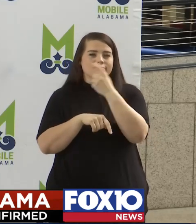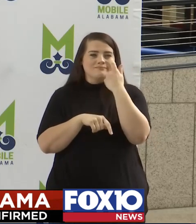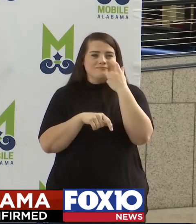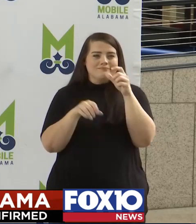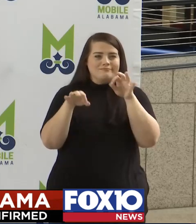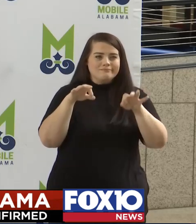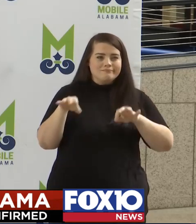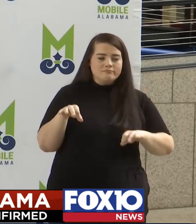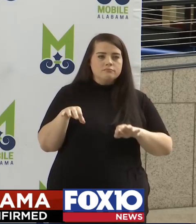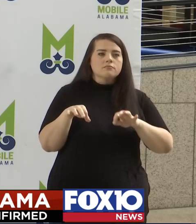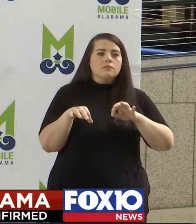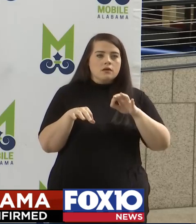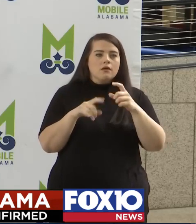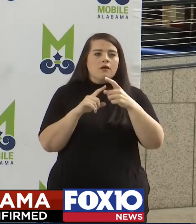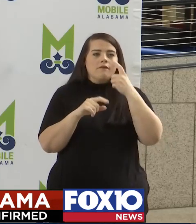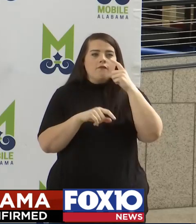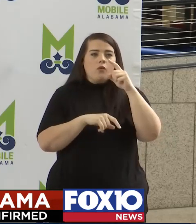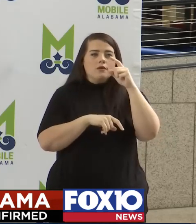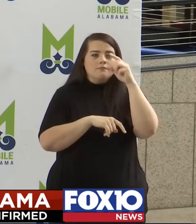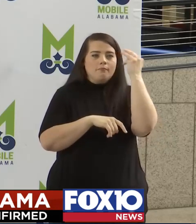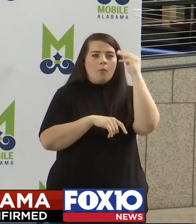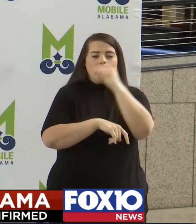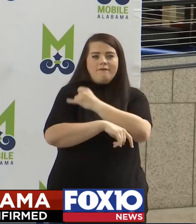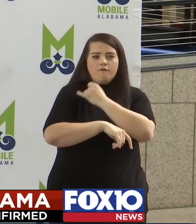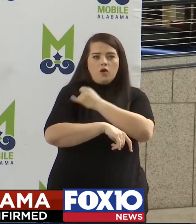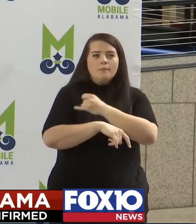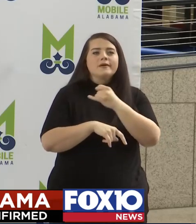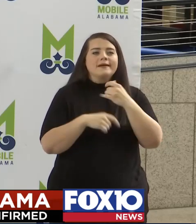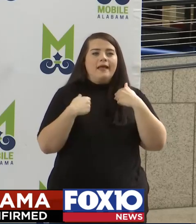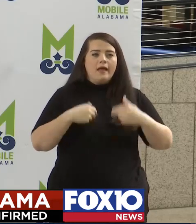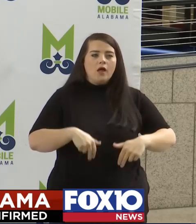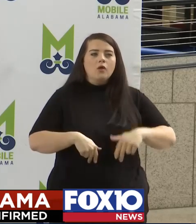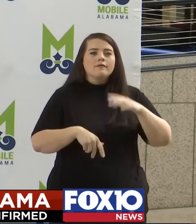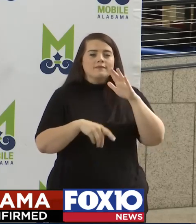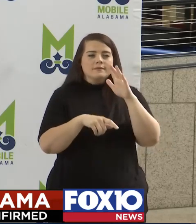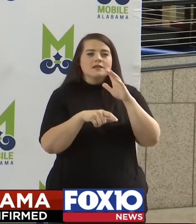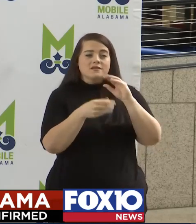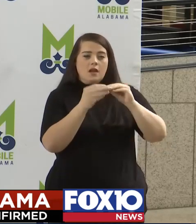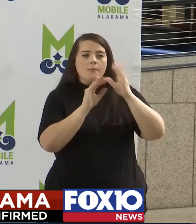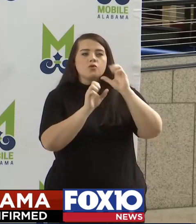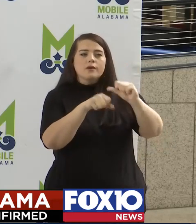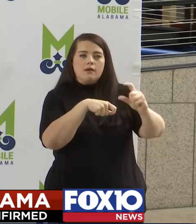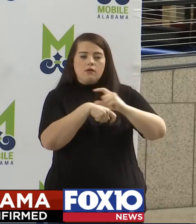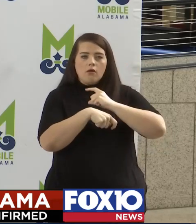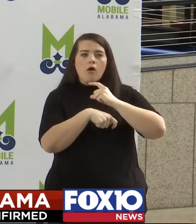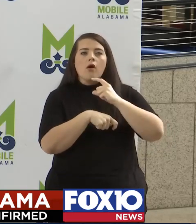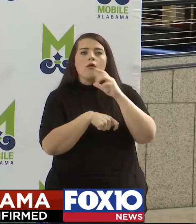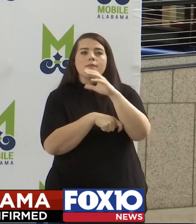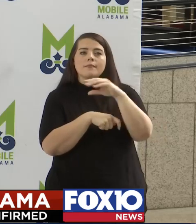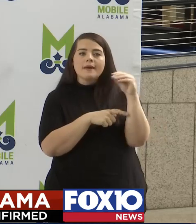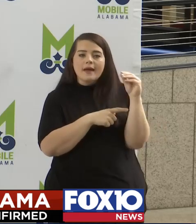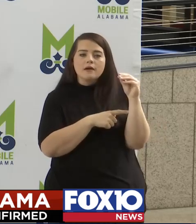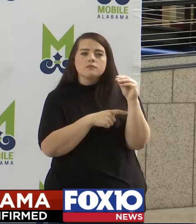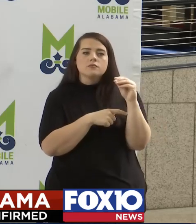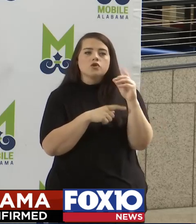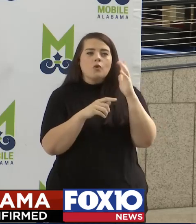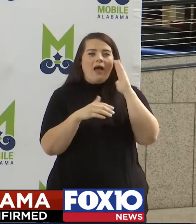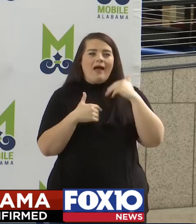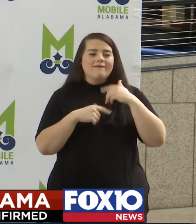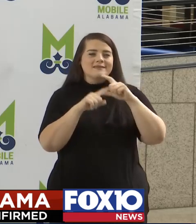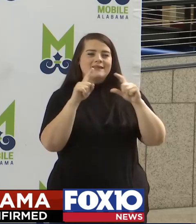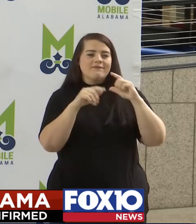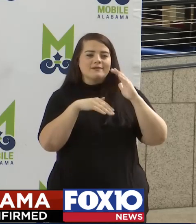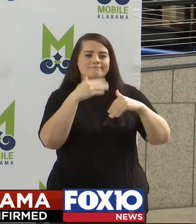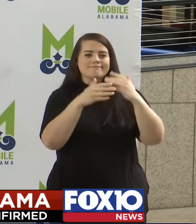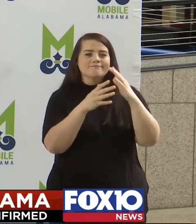just describe for infirmary health, calling a phone number, a centralized phone number for USA Health, and going through a series of